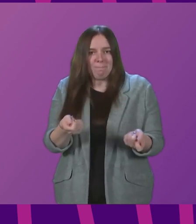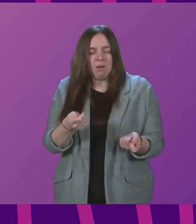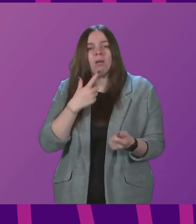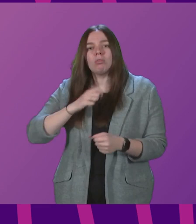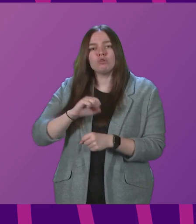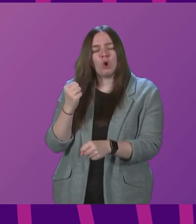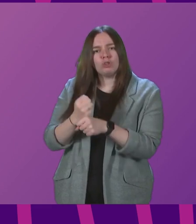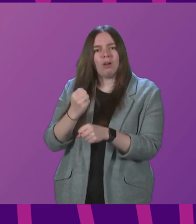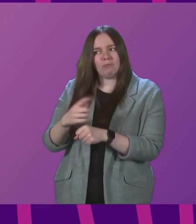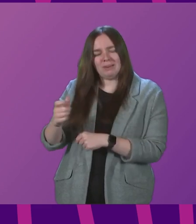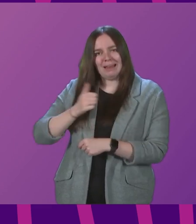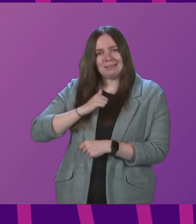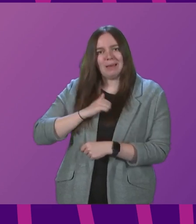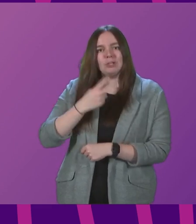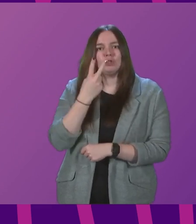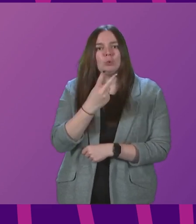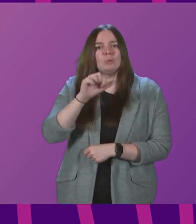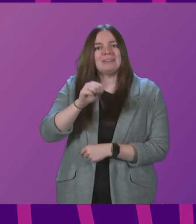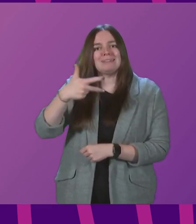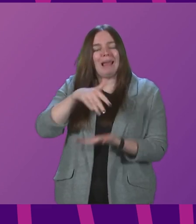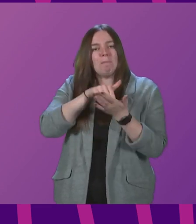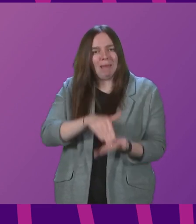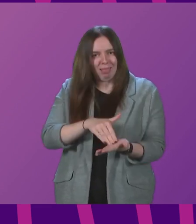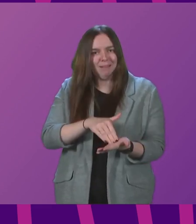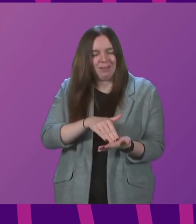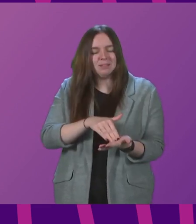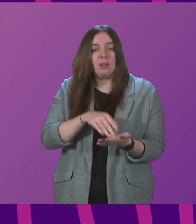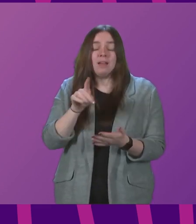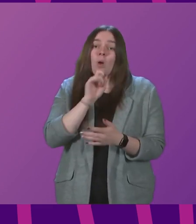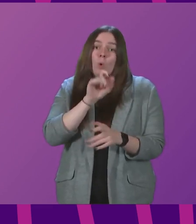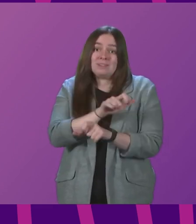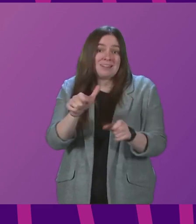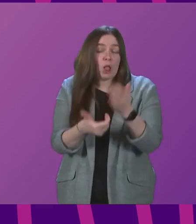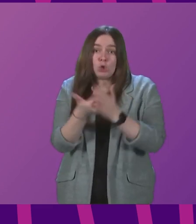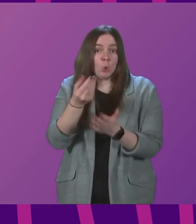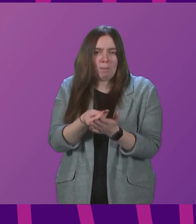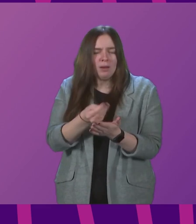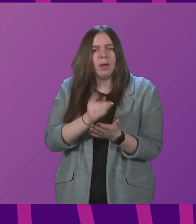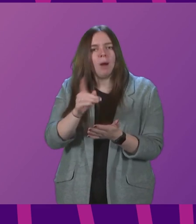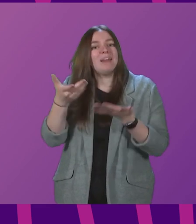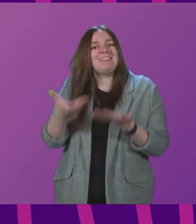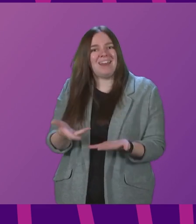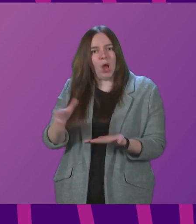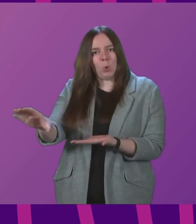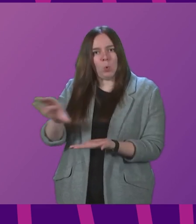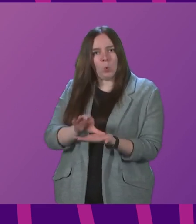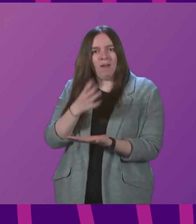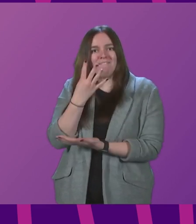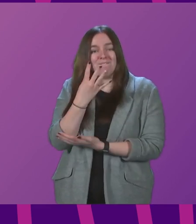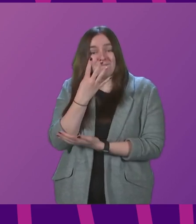originally expected £268 million, which would have still been new money. But they have now been provided with